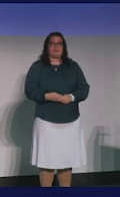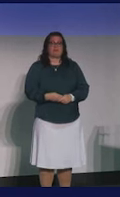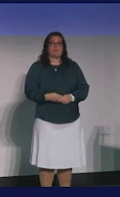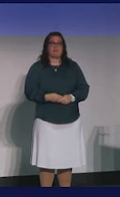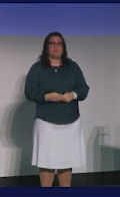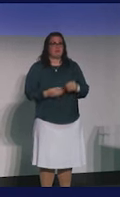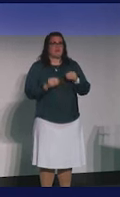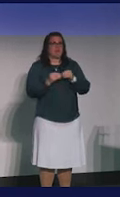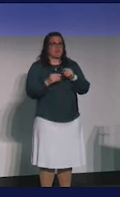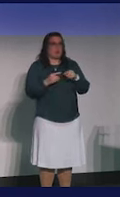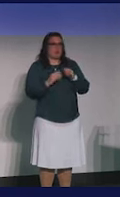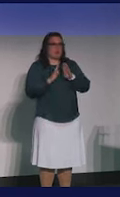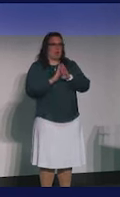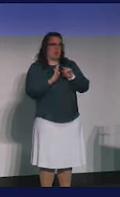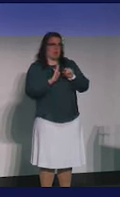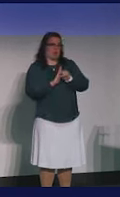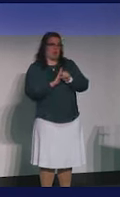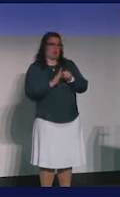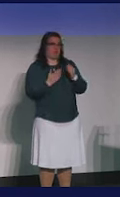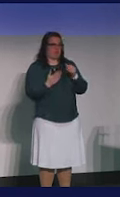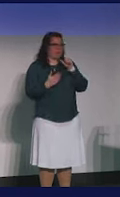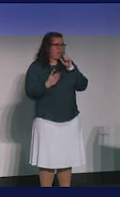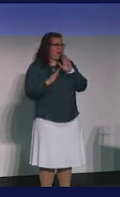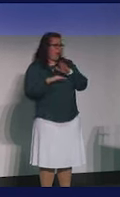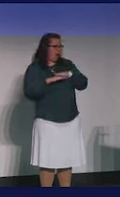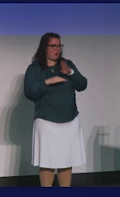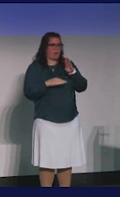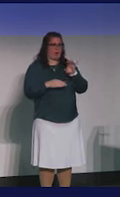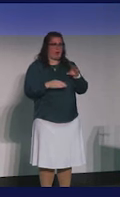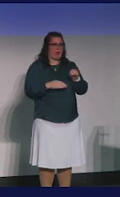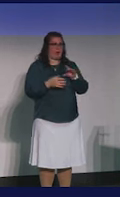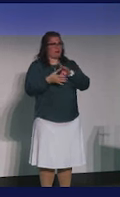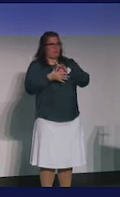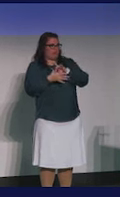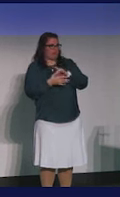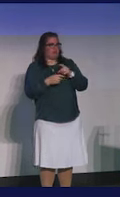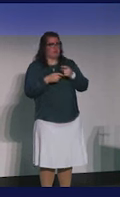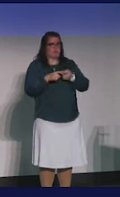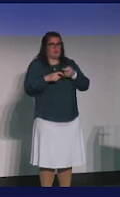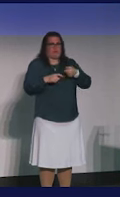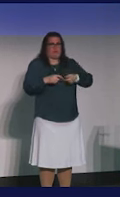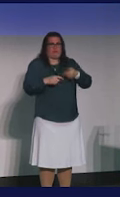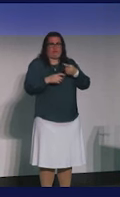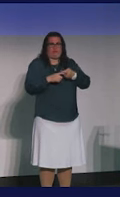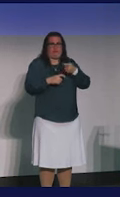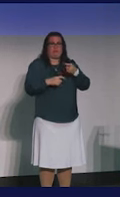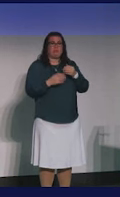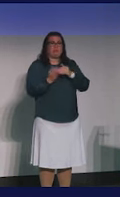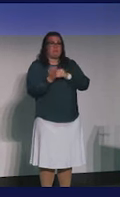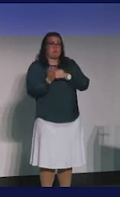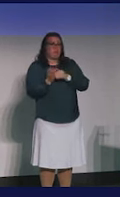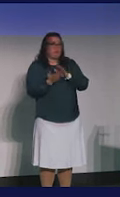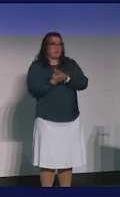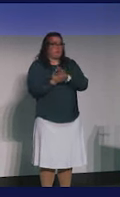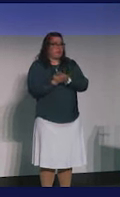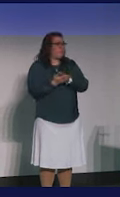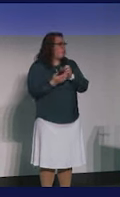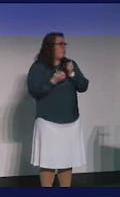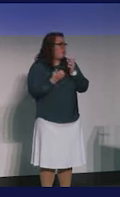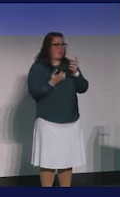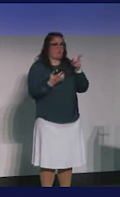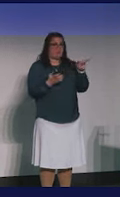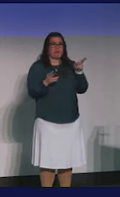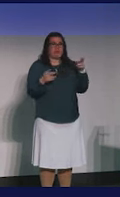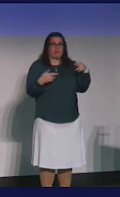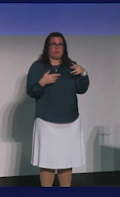A little bit more about my background and the stuff that's not on the bio, just to give you context for where I'm coming from. I went to medical school, like many in this